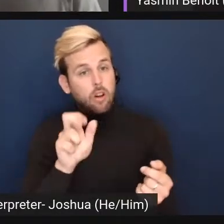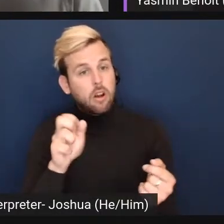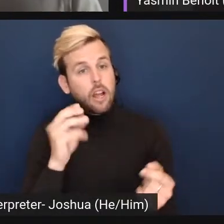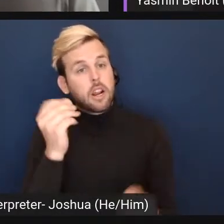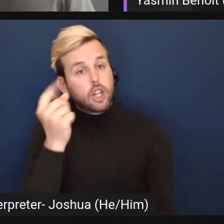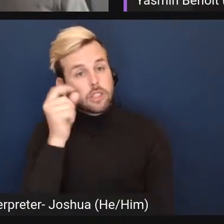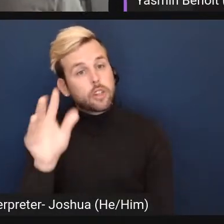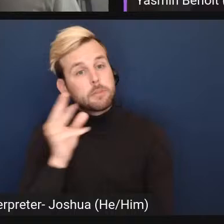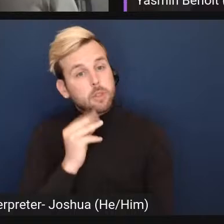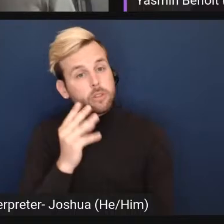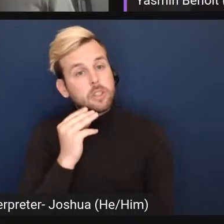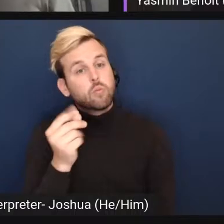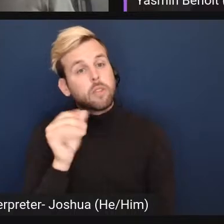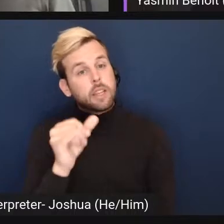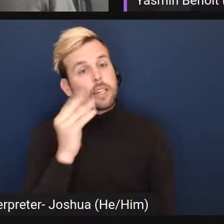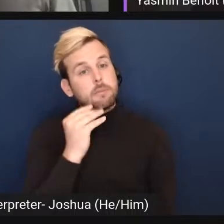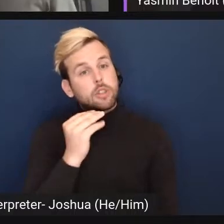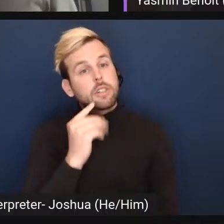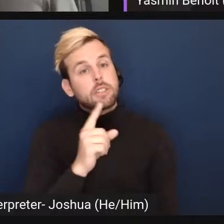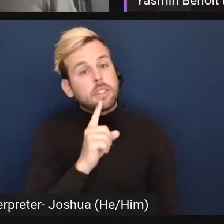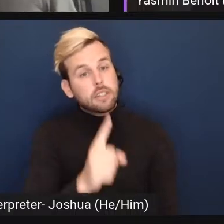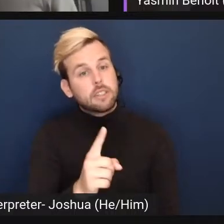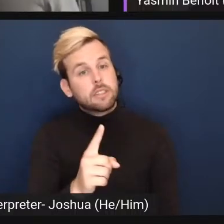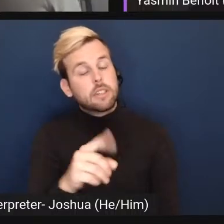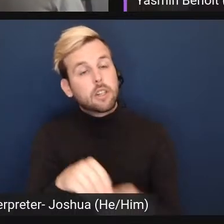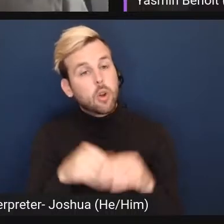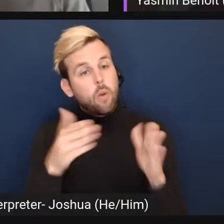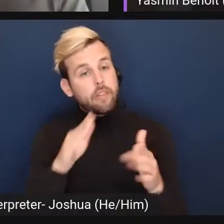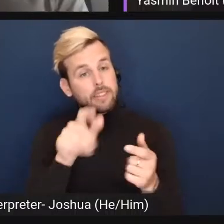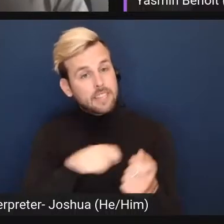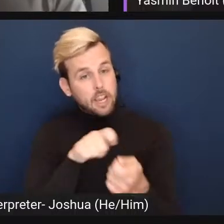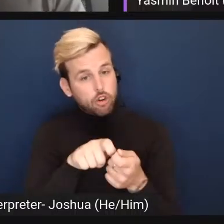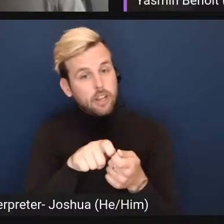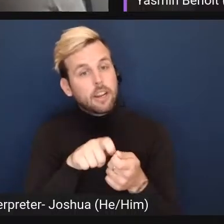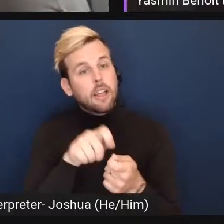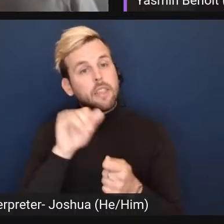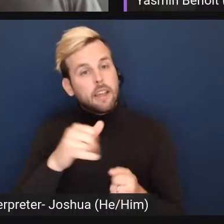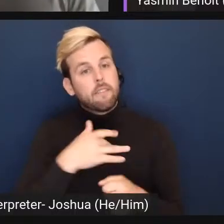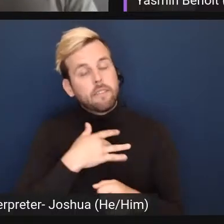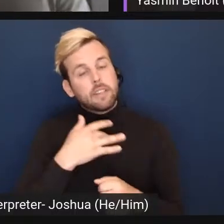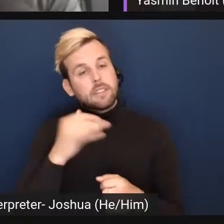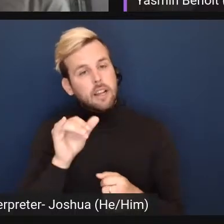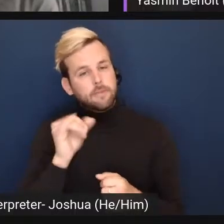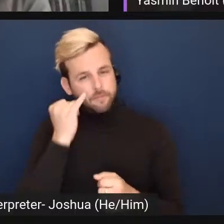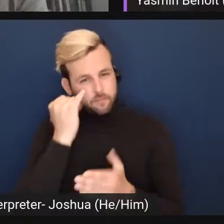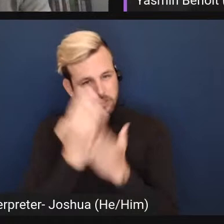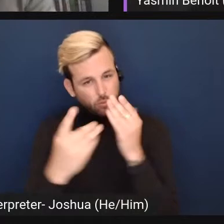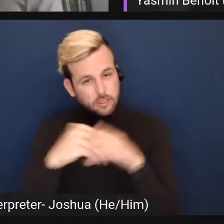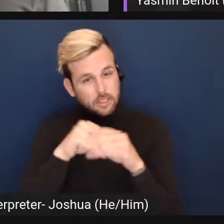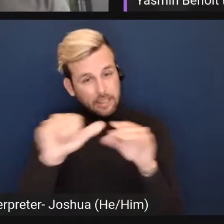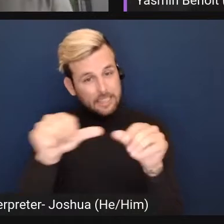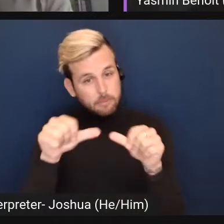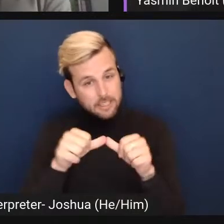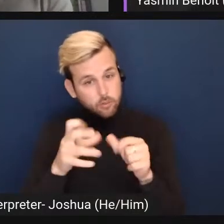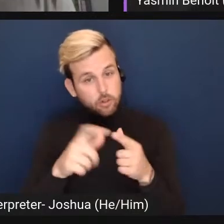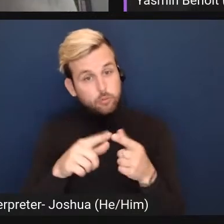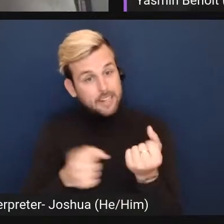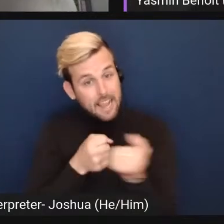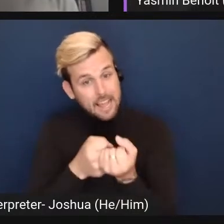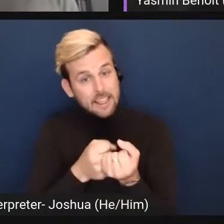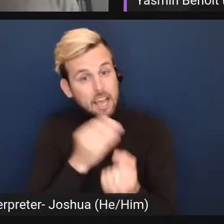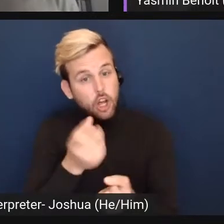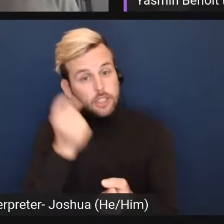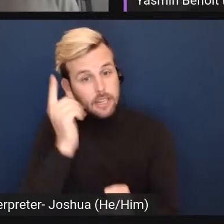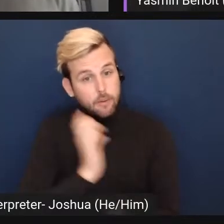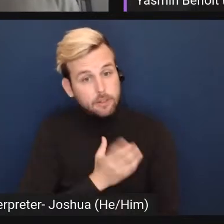experiences about what that experience is in a way that's accurate? And that feels like, okay, if someone's in that place of wanting to be an ally, of wanting to